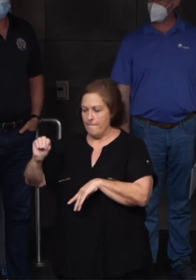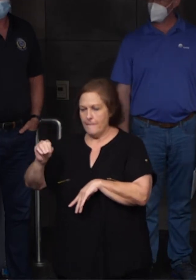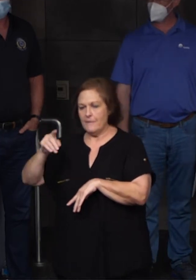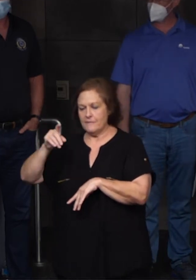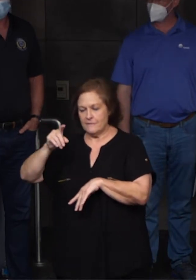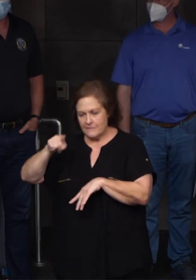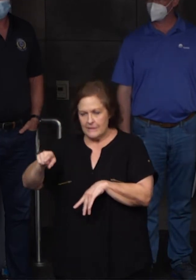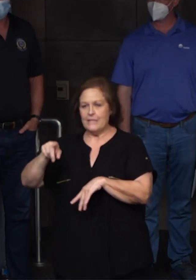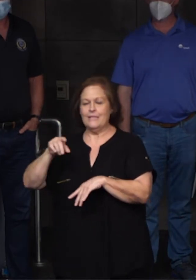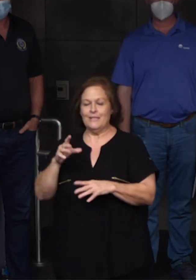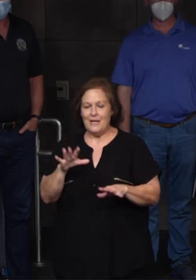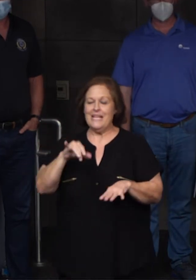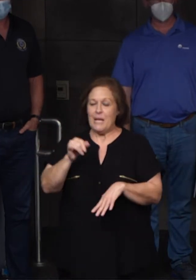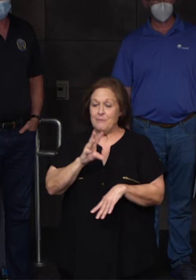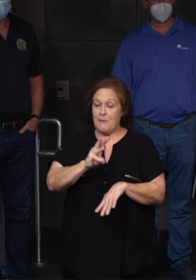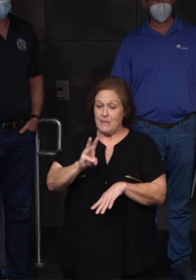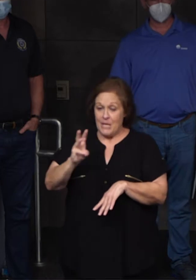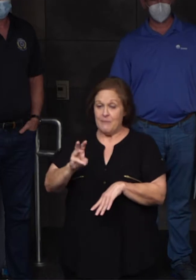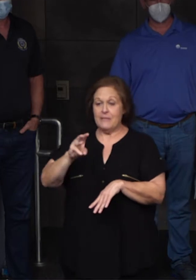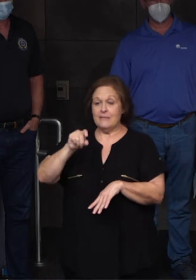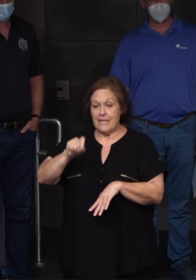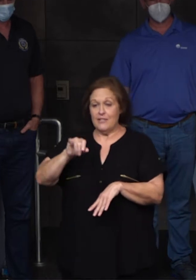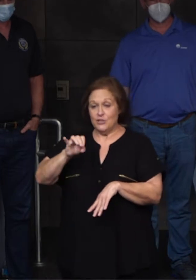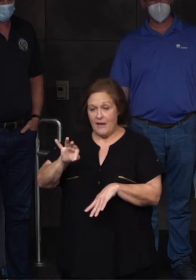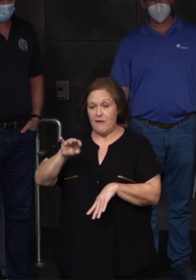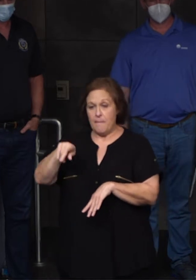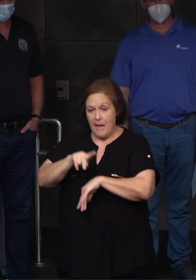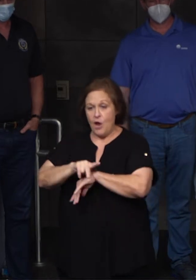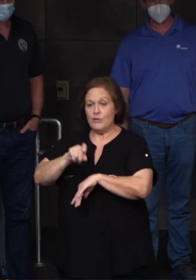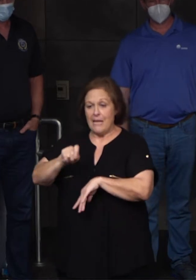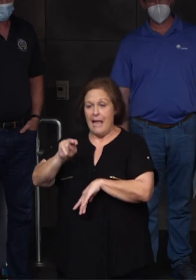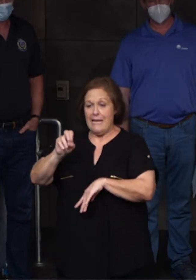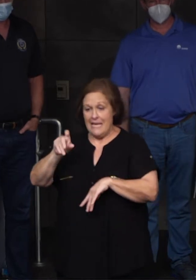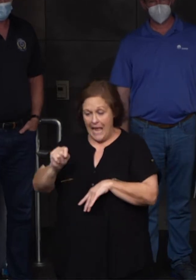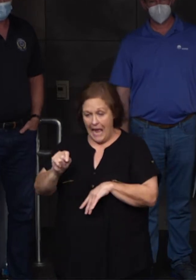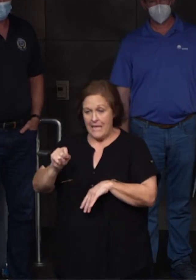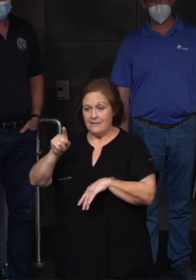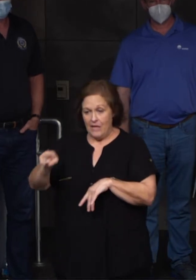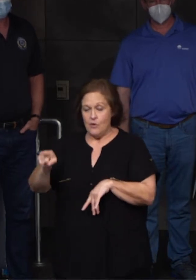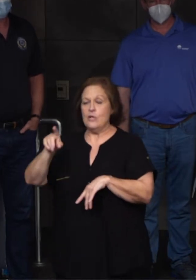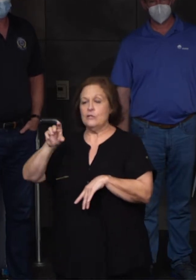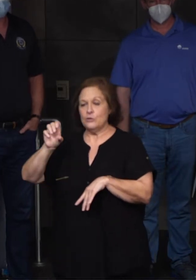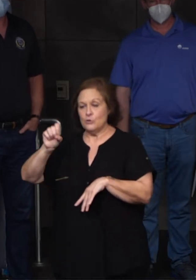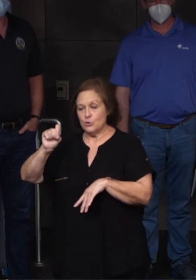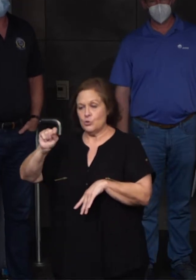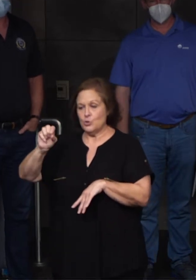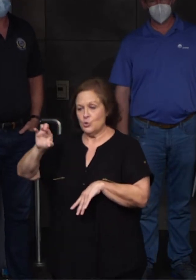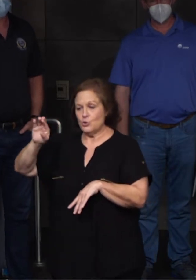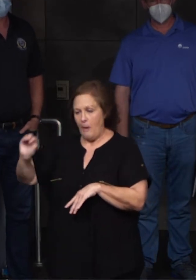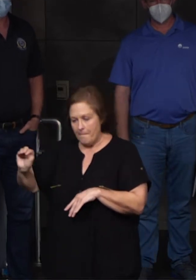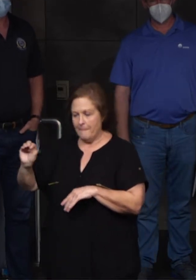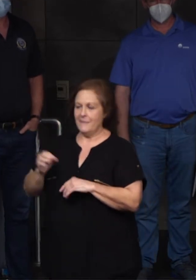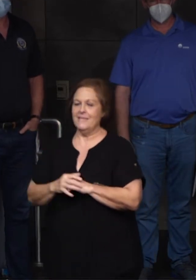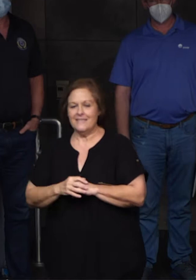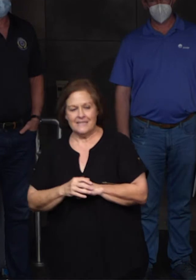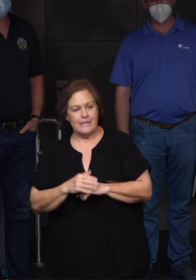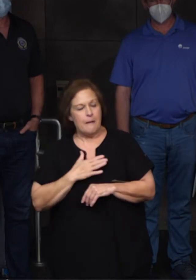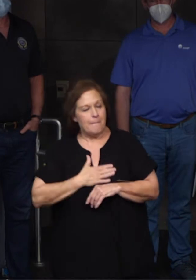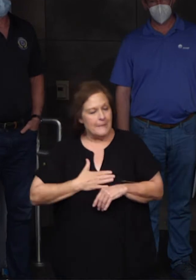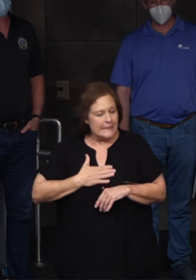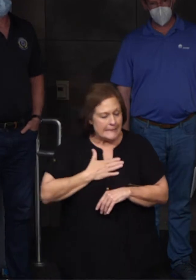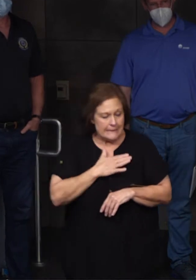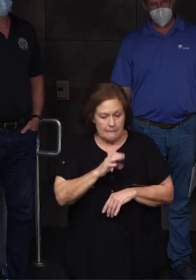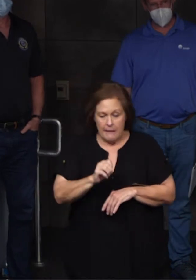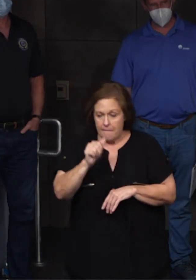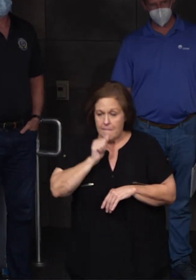slash storm. Let me say it again. www.jeffparish.net forward slash storm. Remember to be patient.